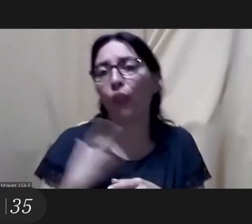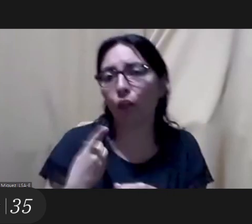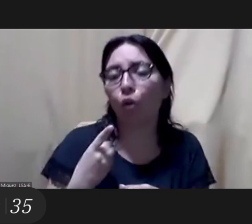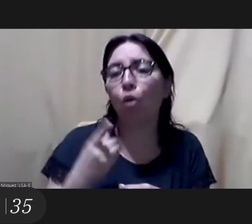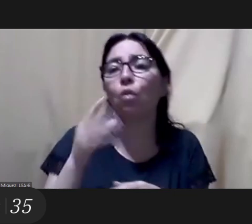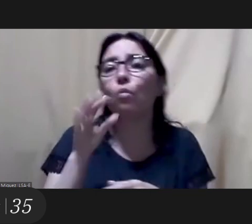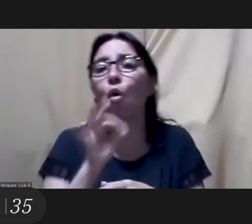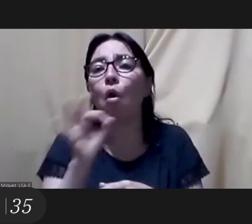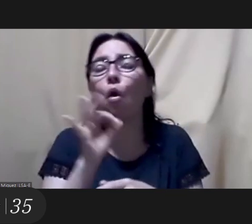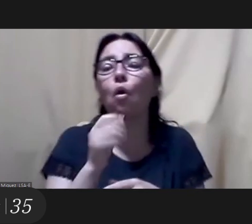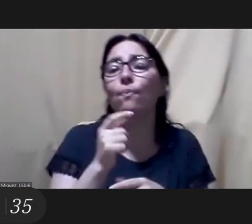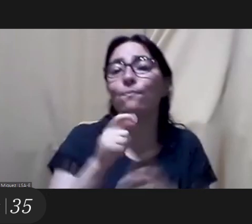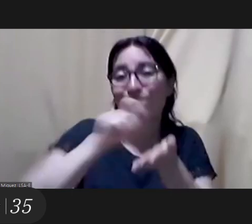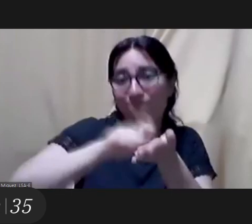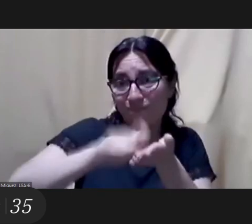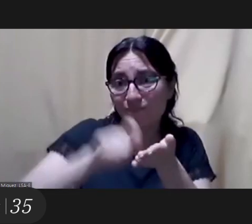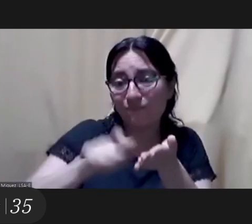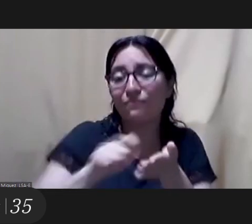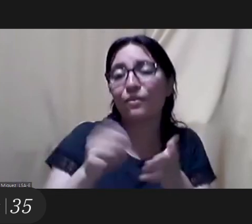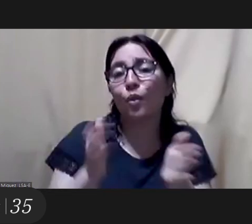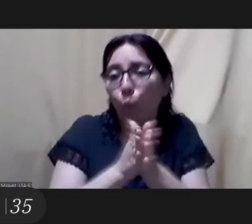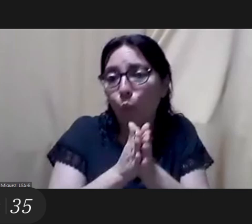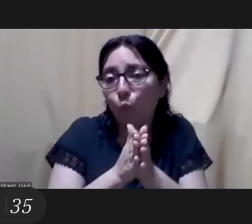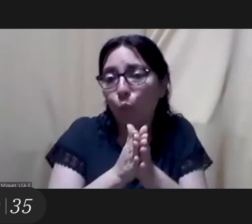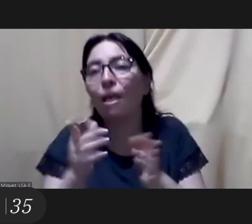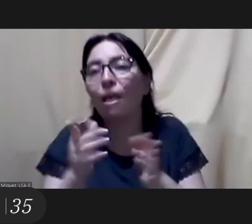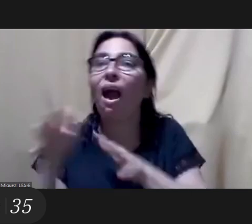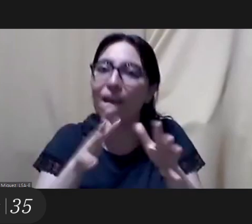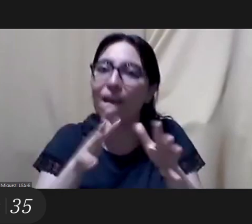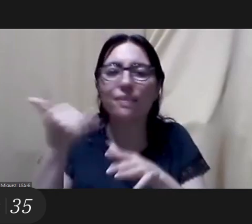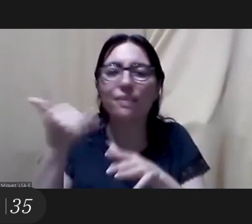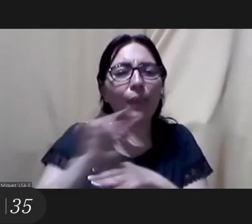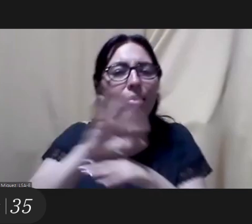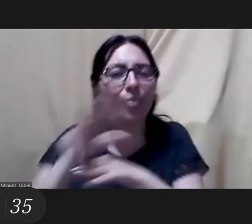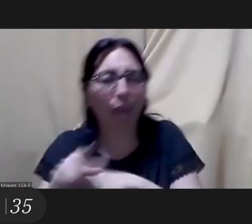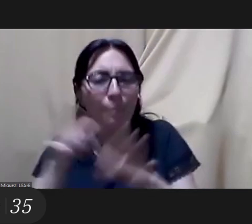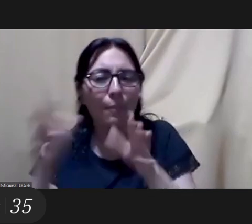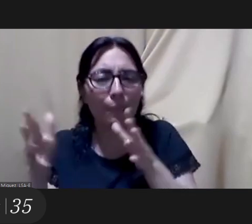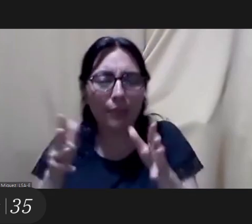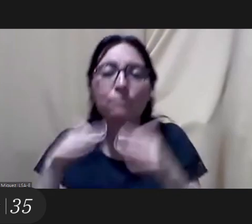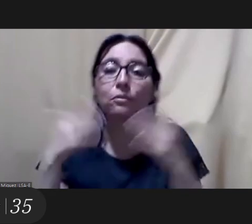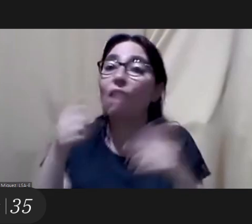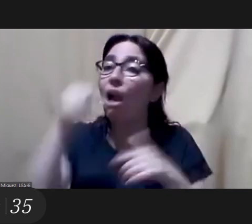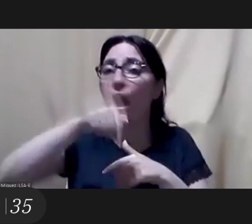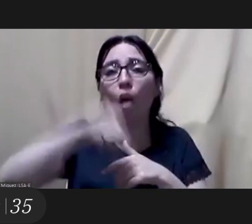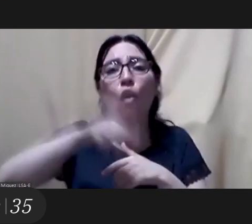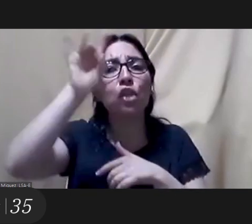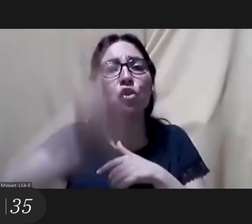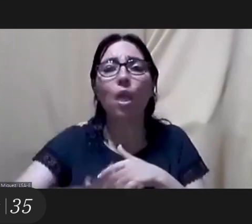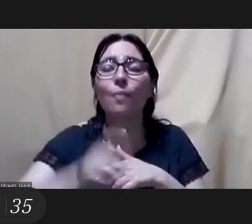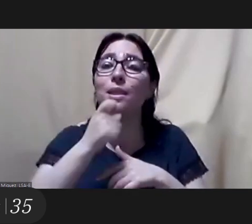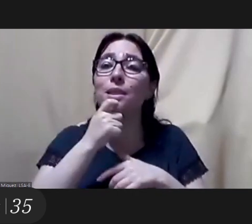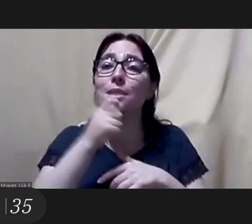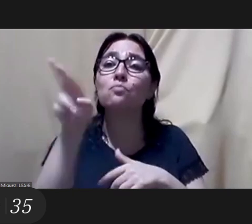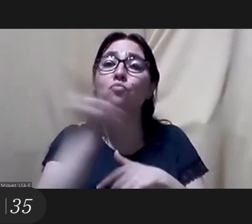um i mean obviously there were certain tricks uh to obtain more